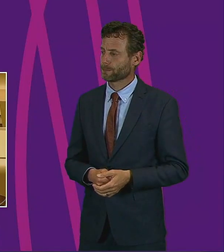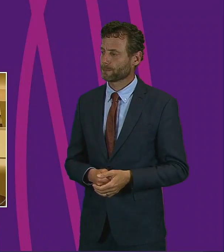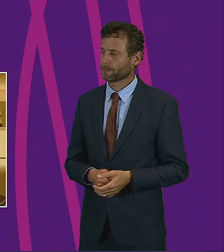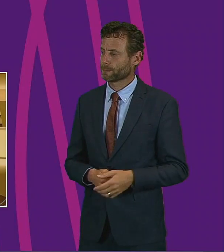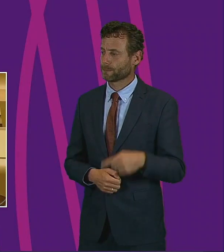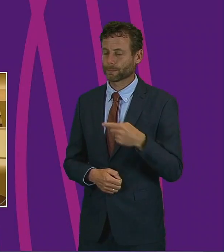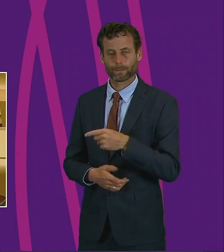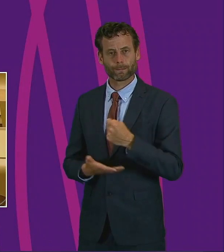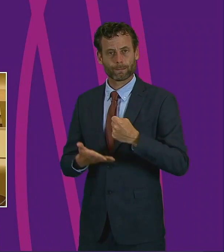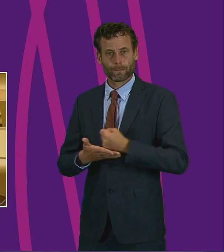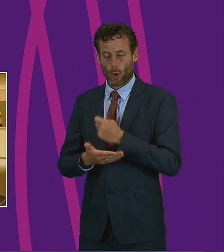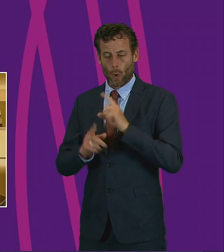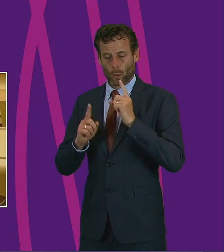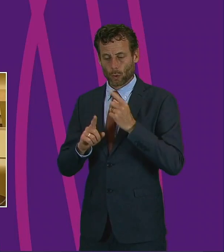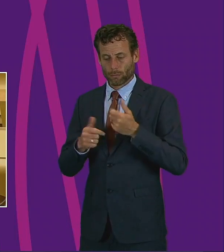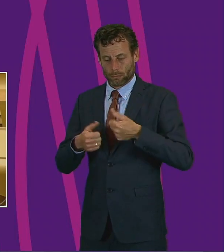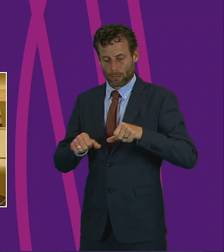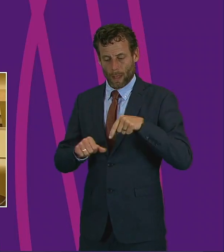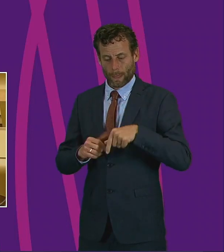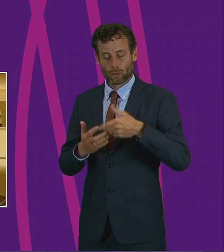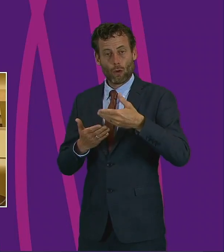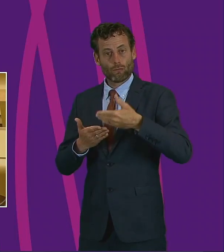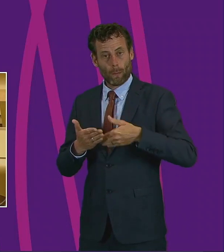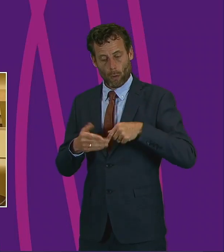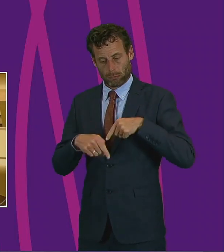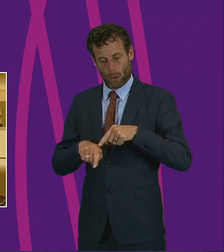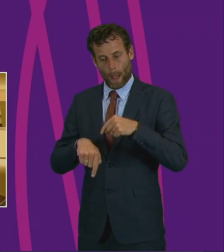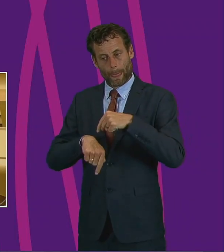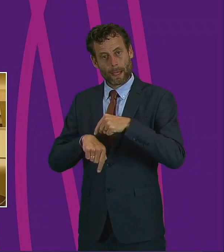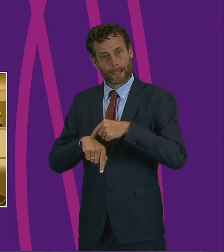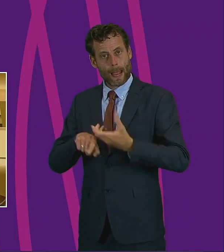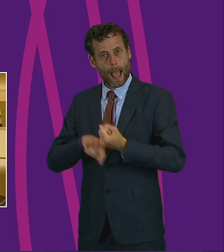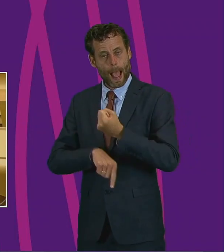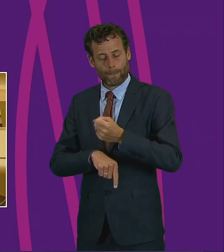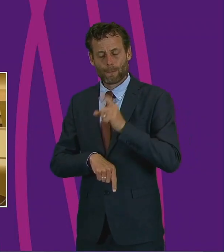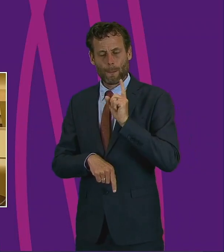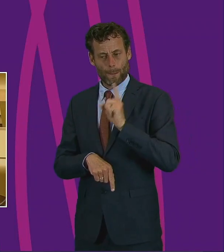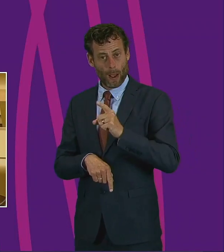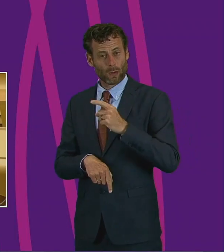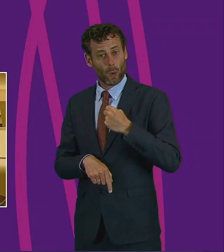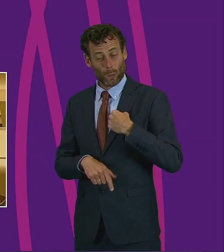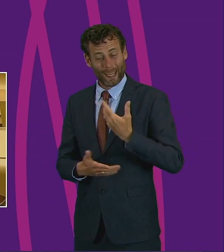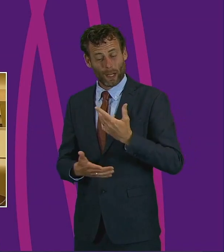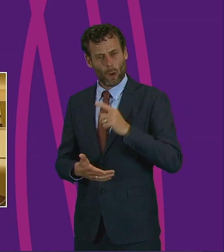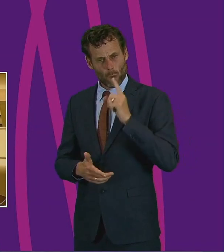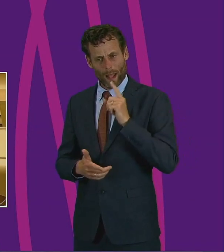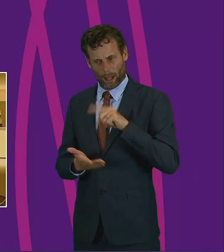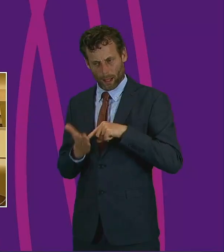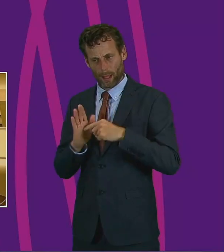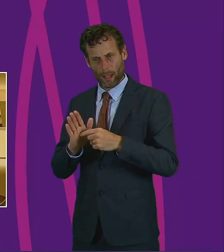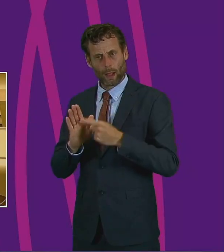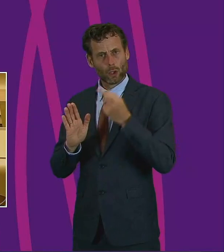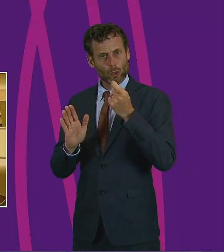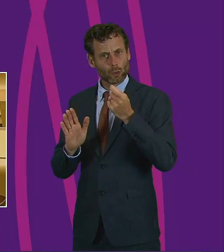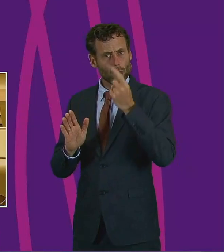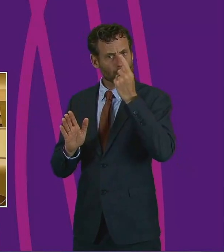been completed on the timescales that we had wished. But we will absolutely report as soon as is practical.